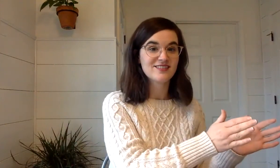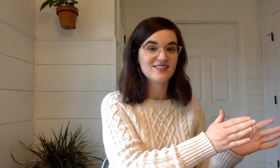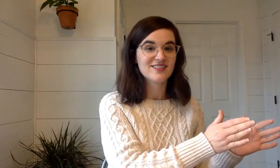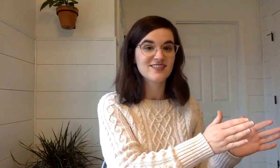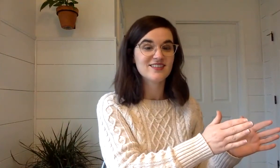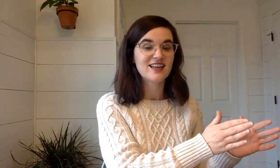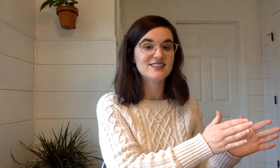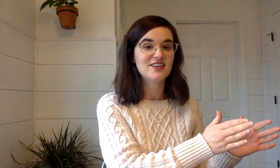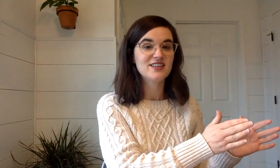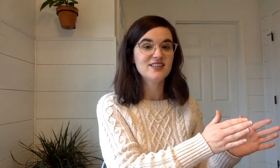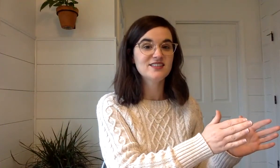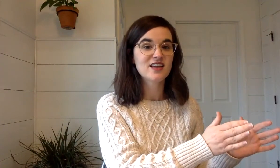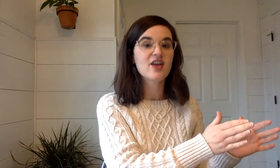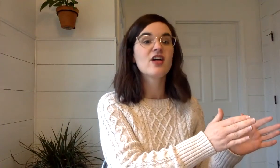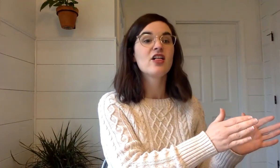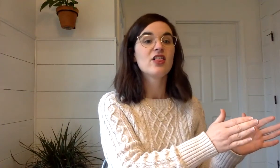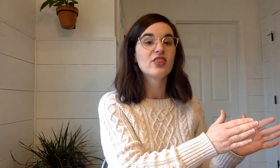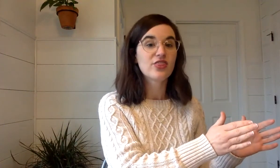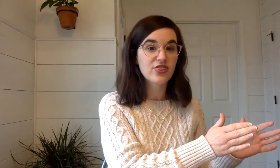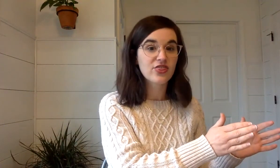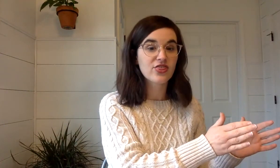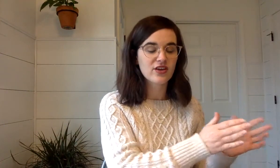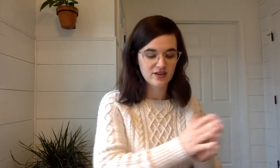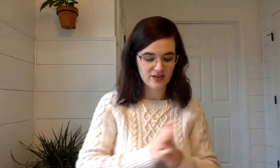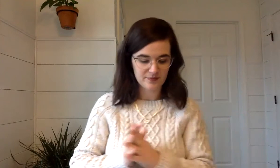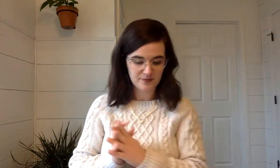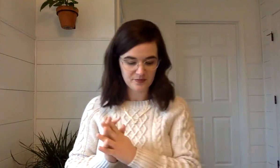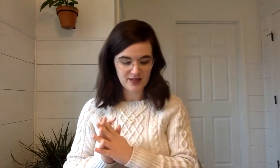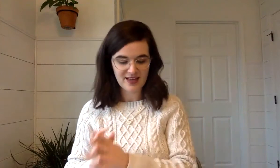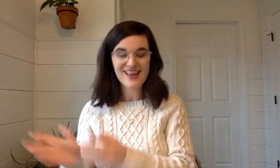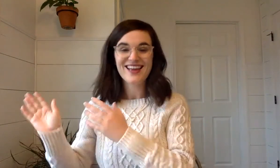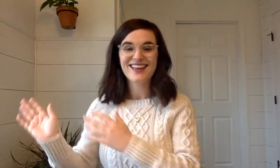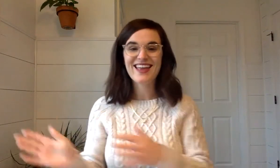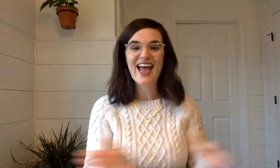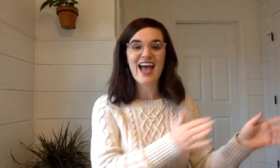Math. Math. sound is sh. Good. Cash.